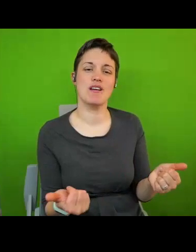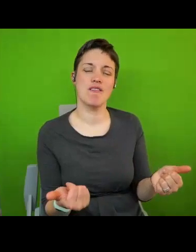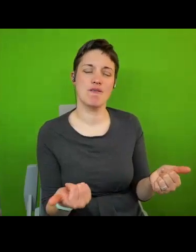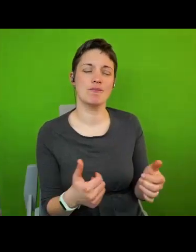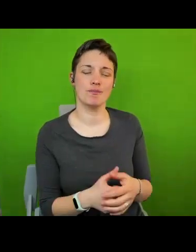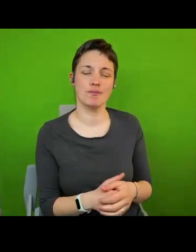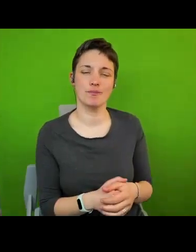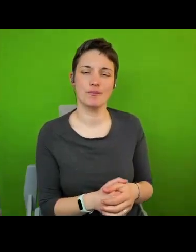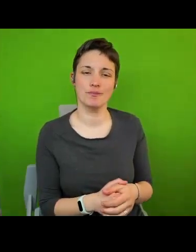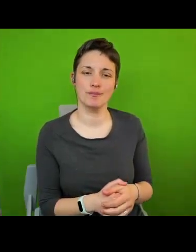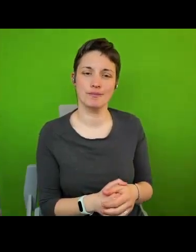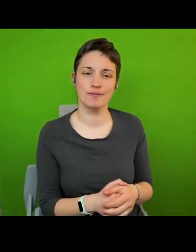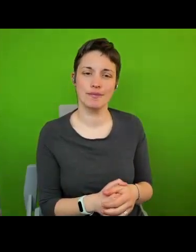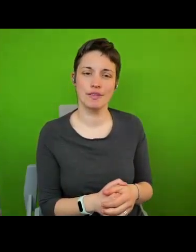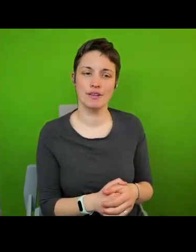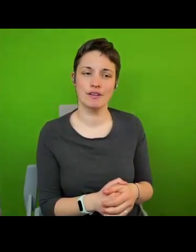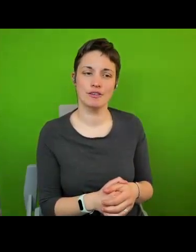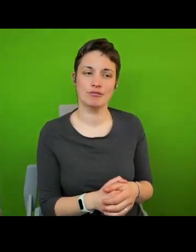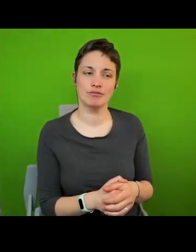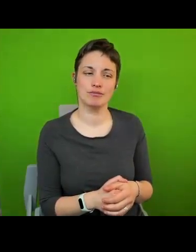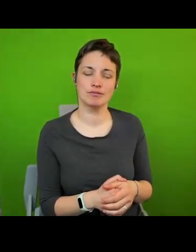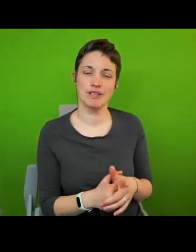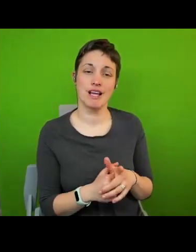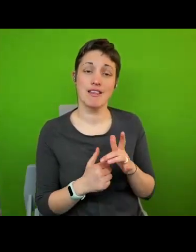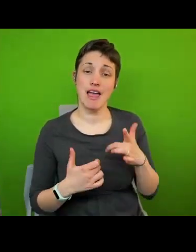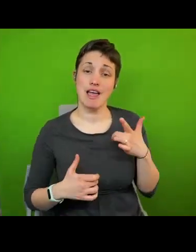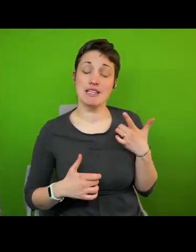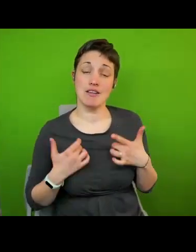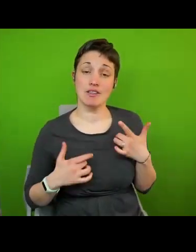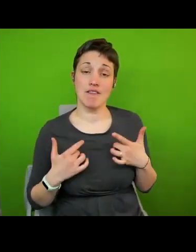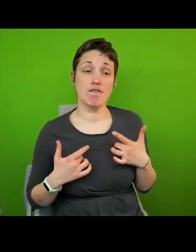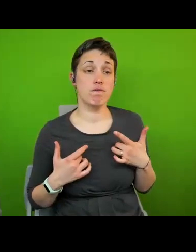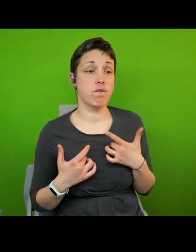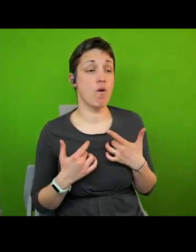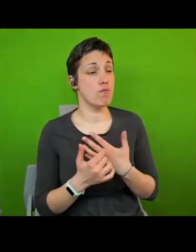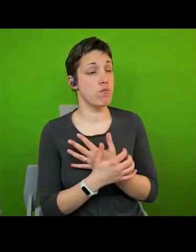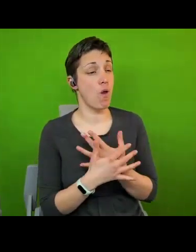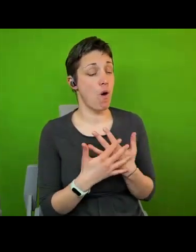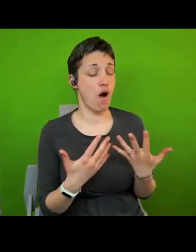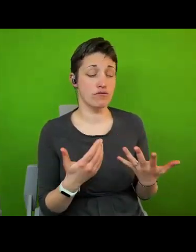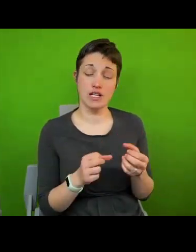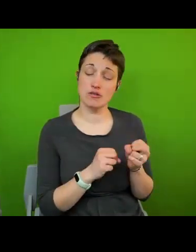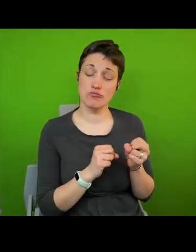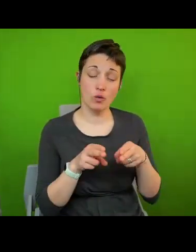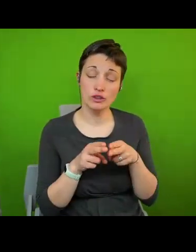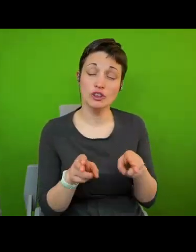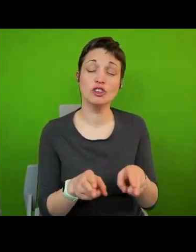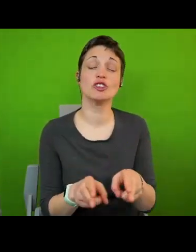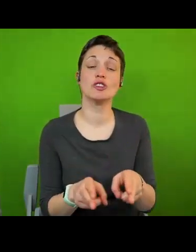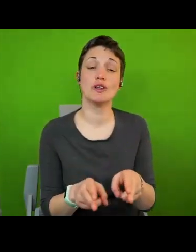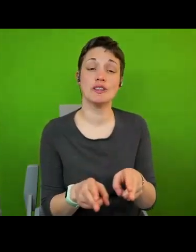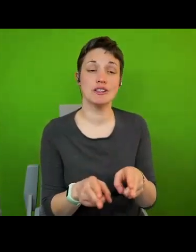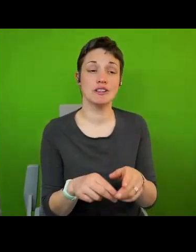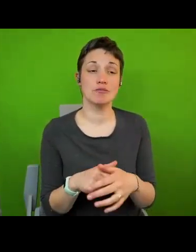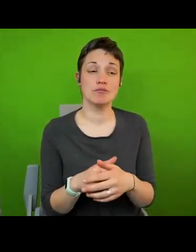and they're innovative for the pluralist approaches and the diversity which they take because they can take due note